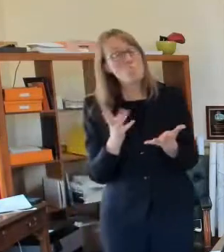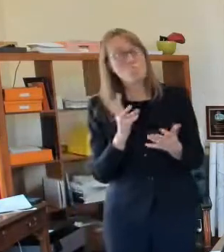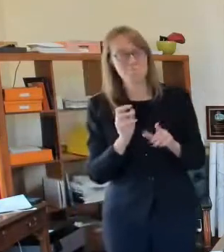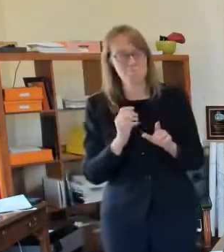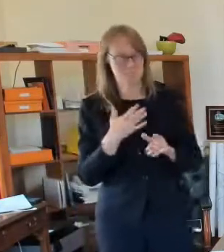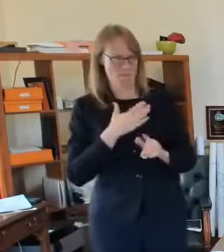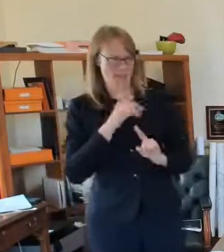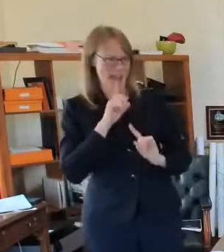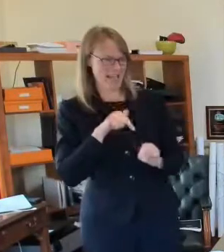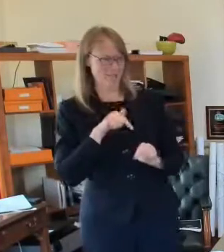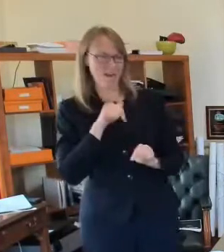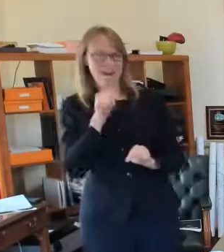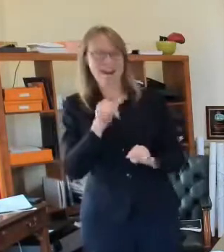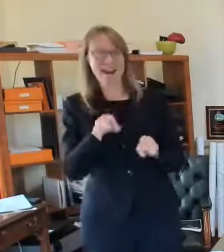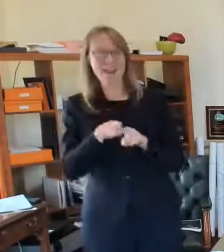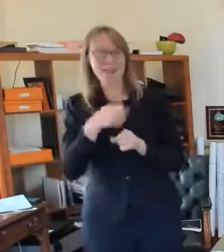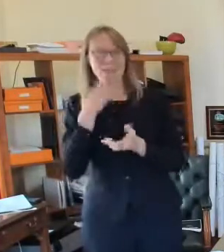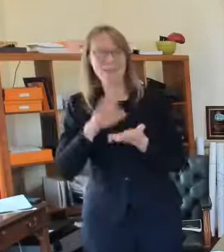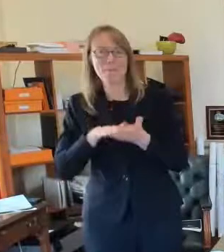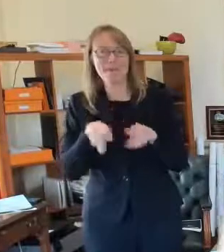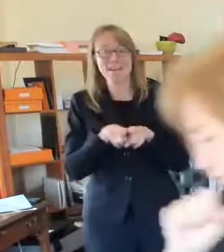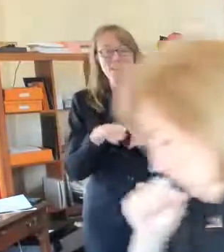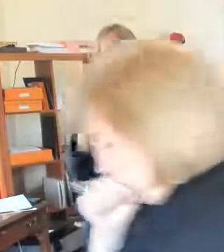feared um